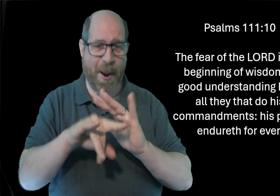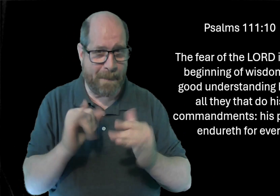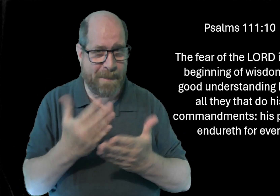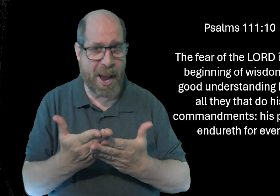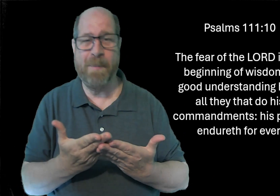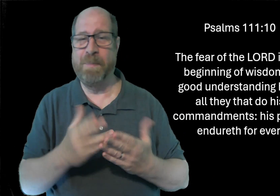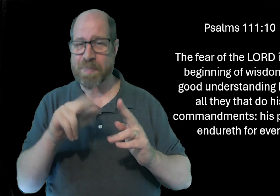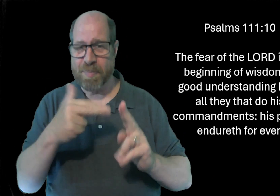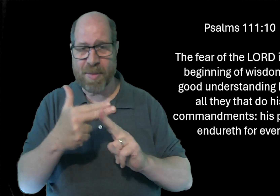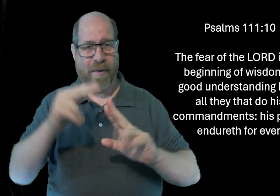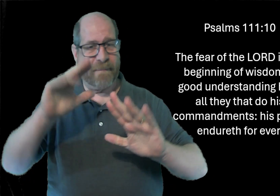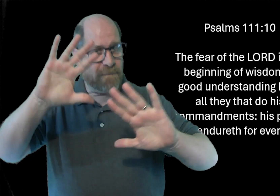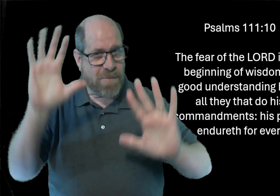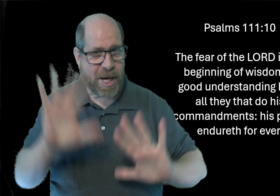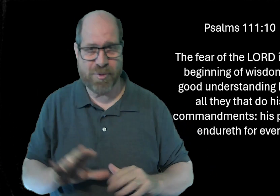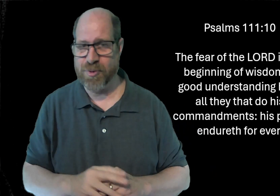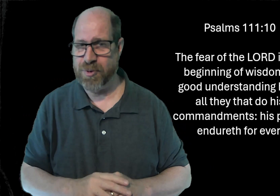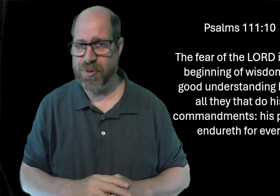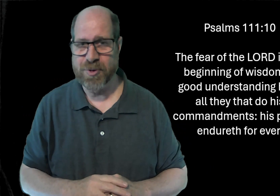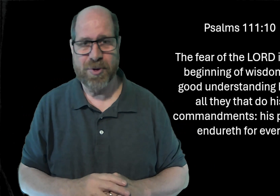And there's more in the Bible that we'll learn about fear.